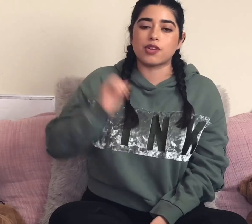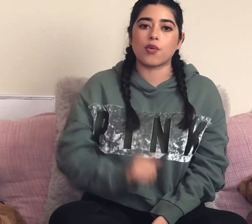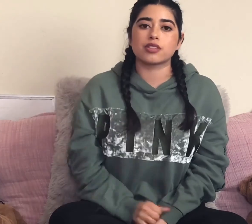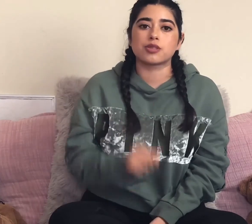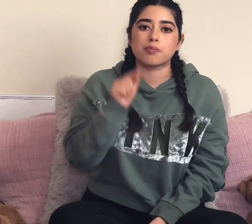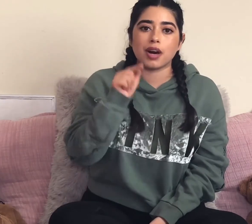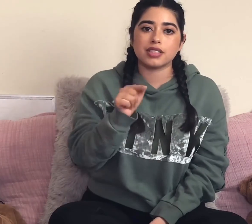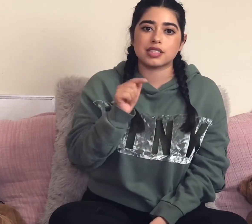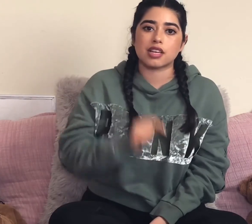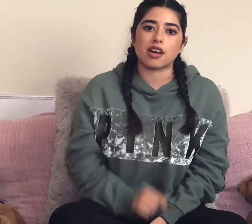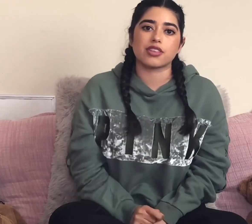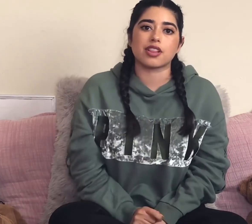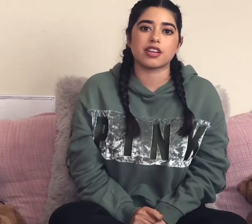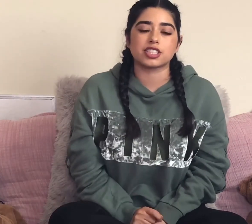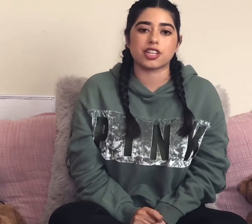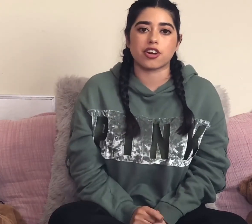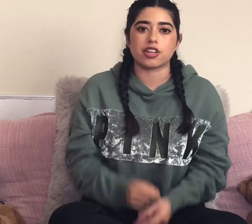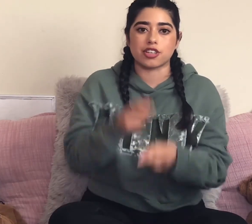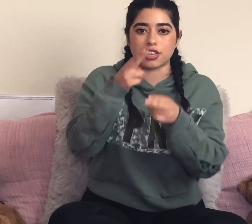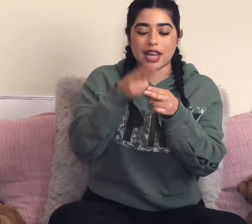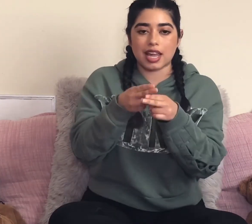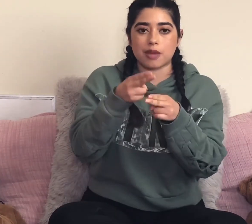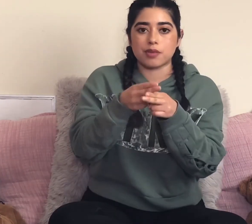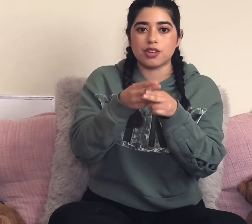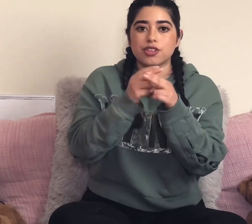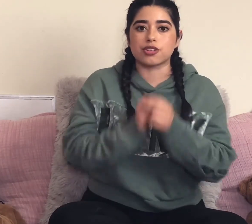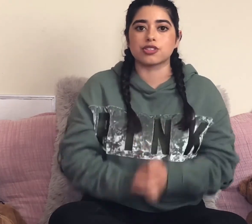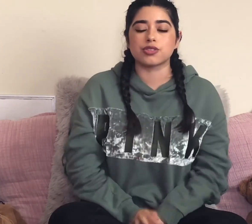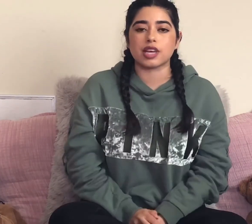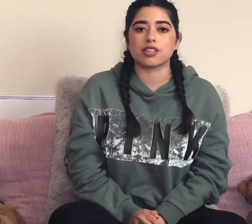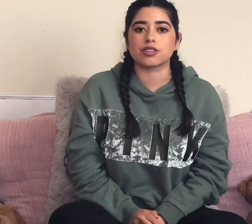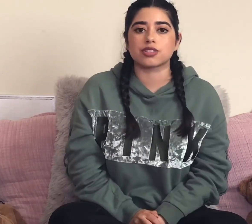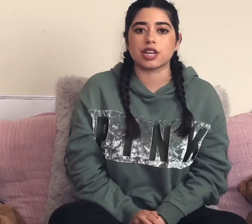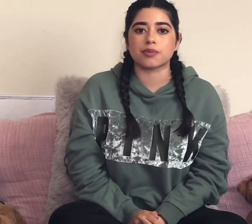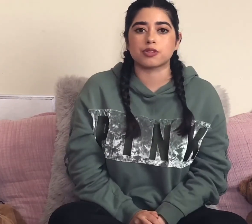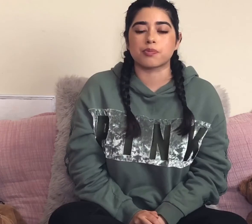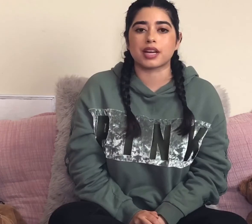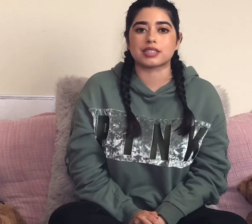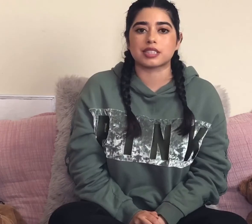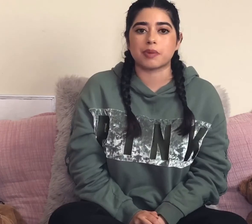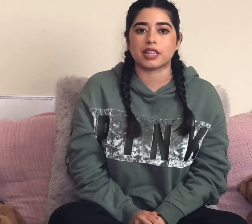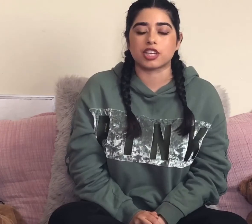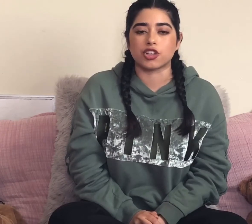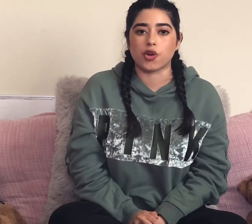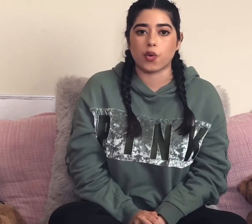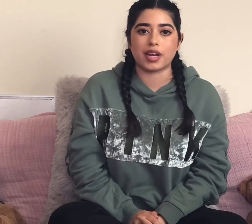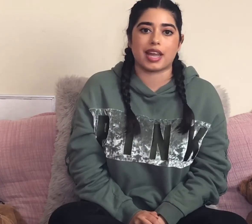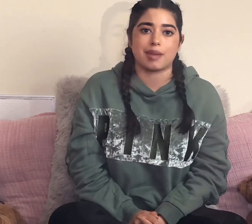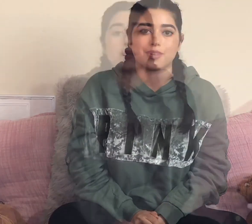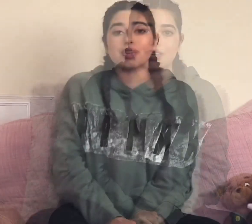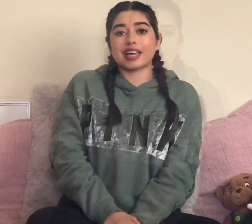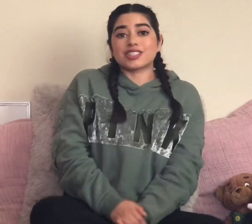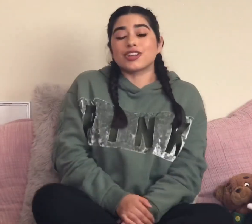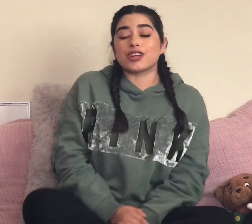want to pause it, the letters that are in your name, you can do that. You can try to practice spelling your name. You would like to learn